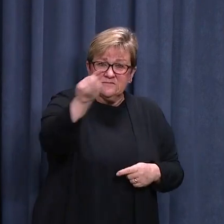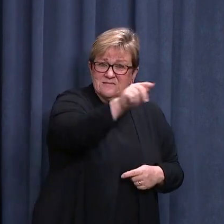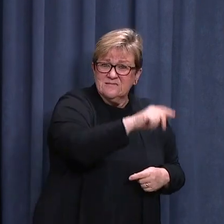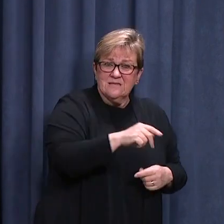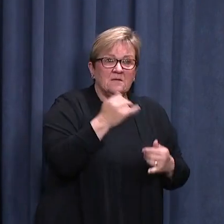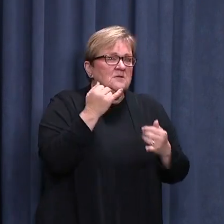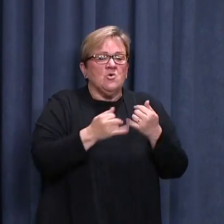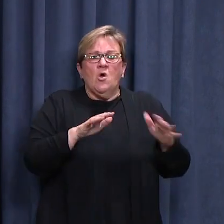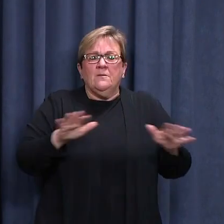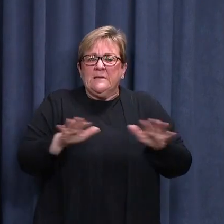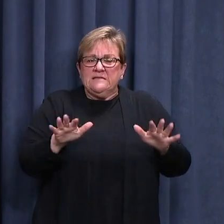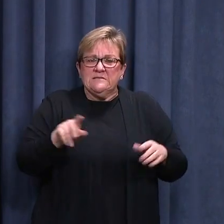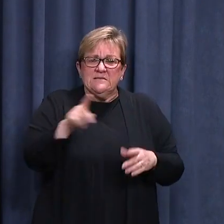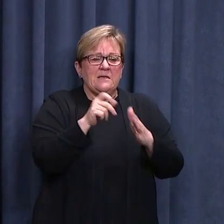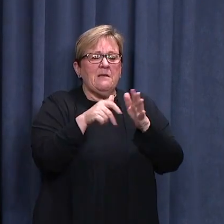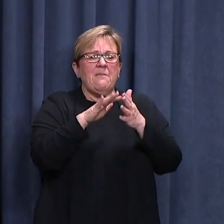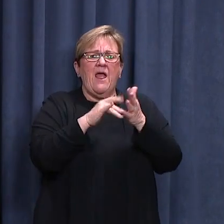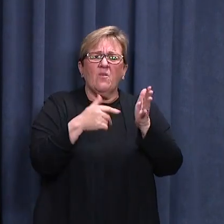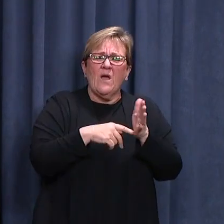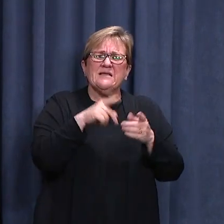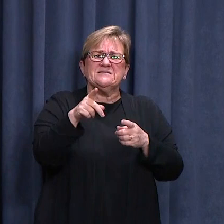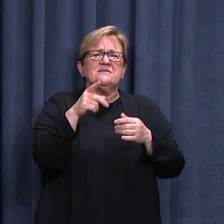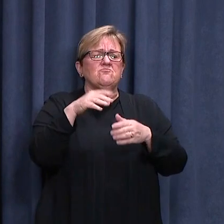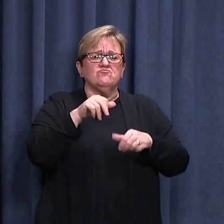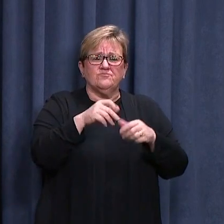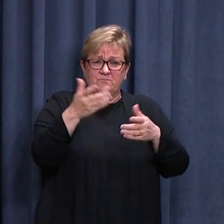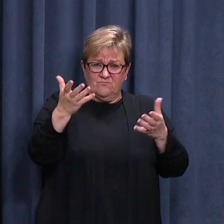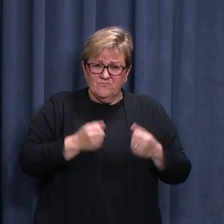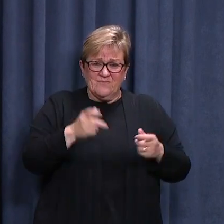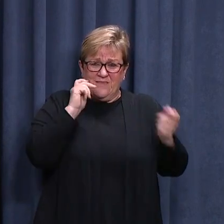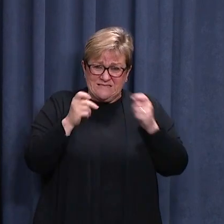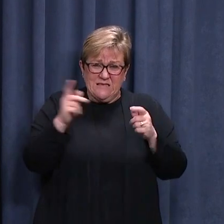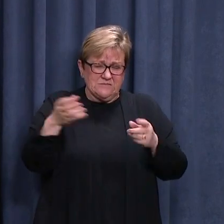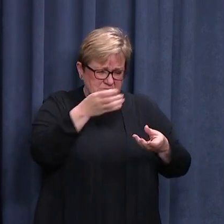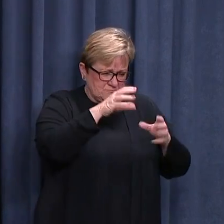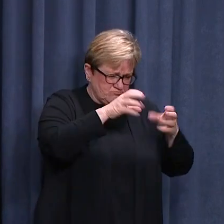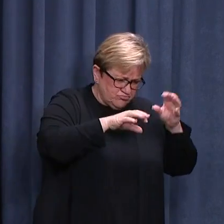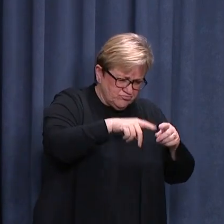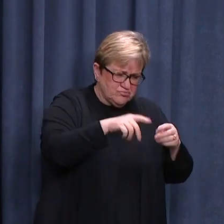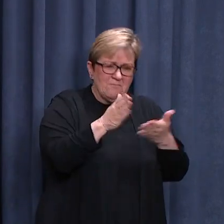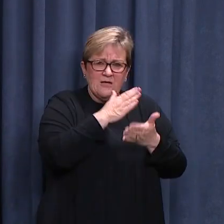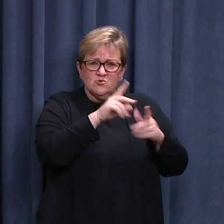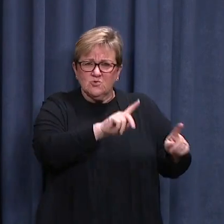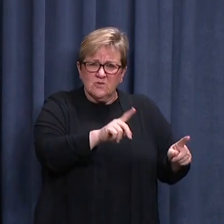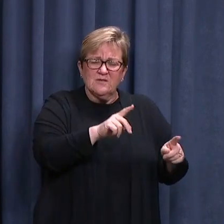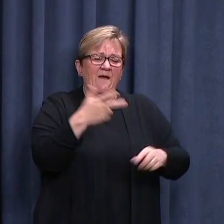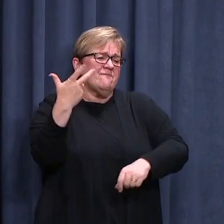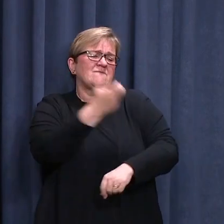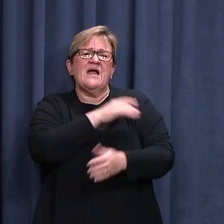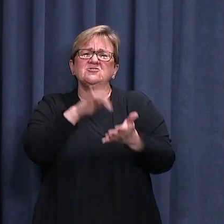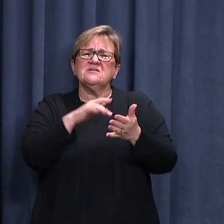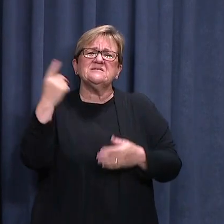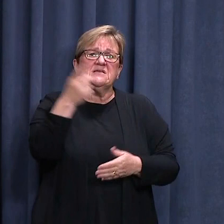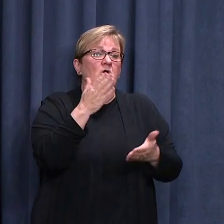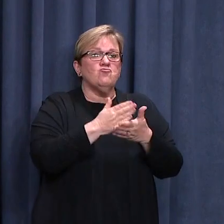so busy. Path West, which has been processing thousands of test results around the clock. The vaccination centres,